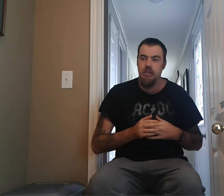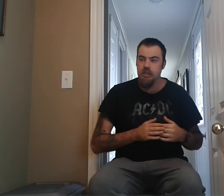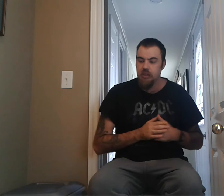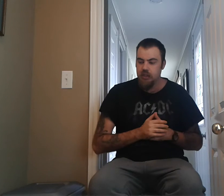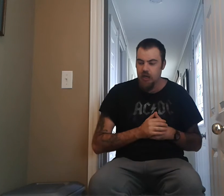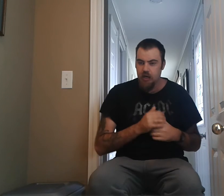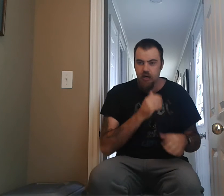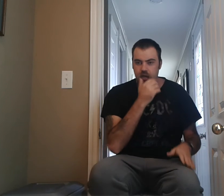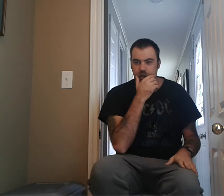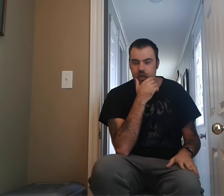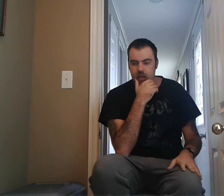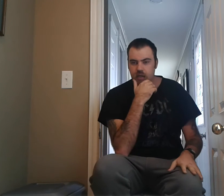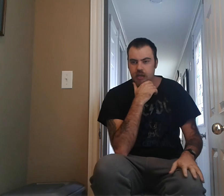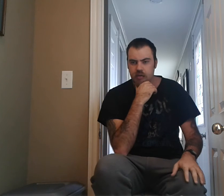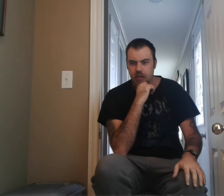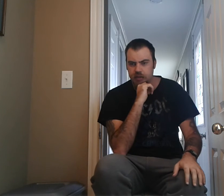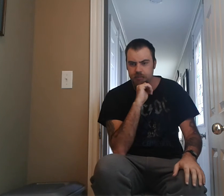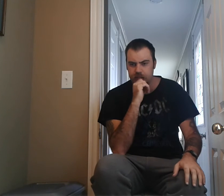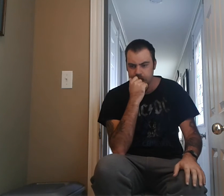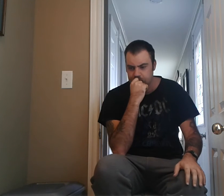uh, how can I explain it? Um,